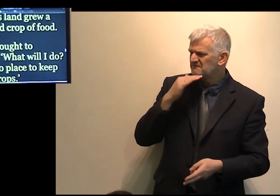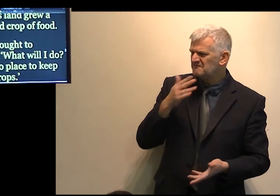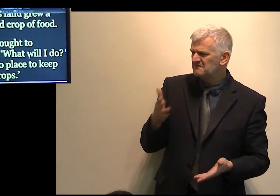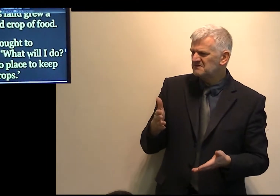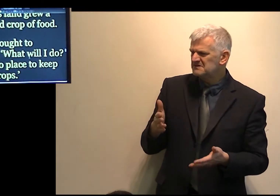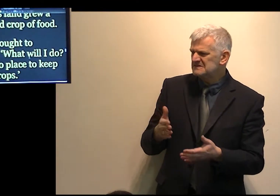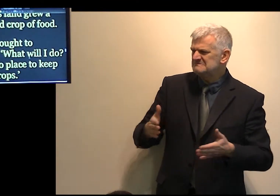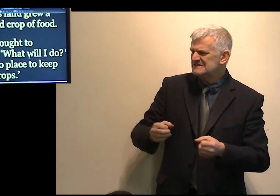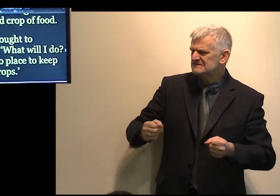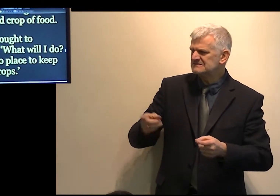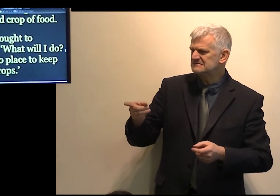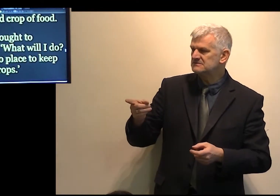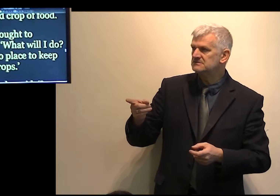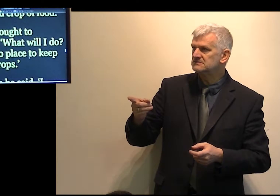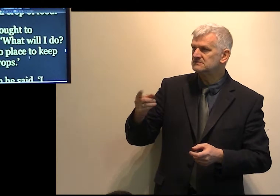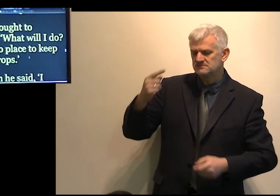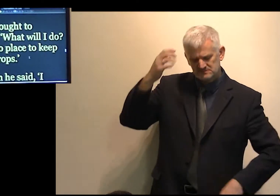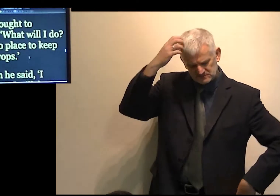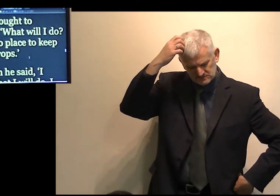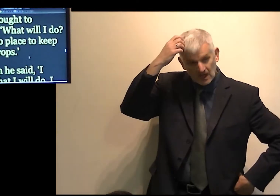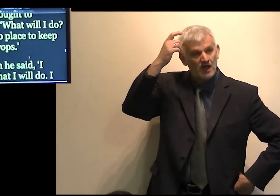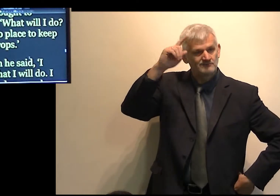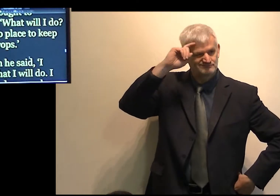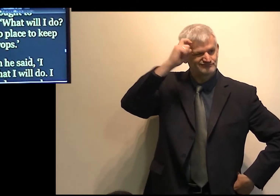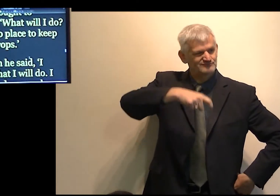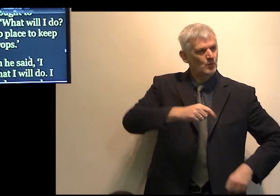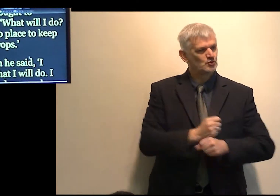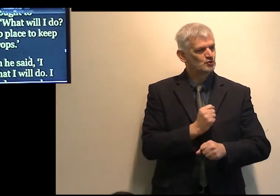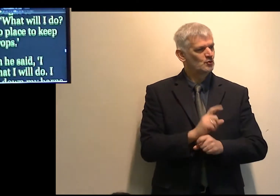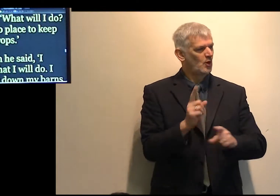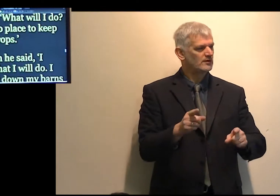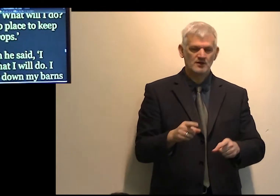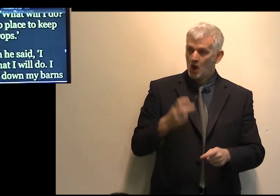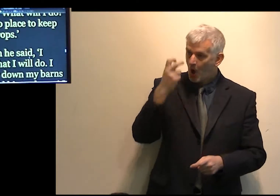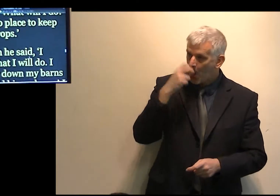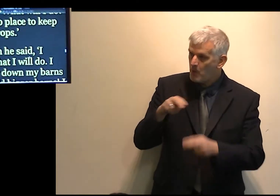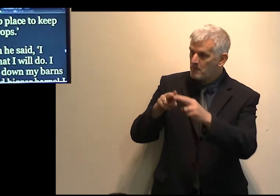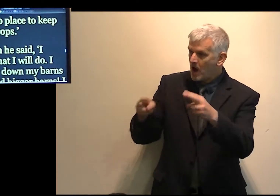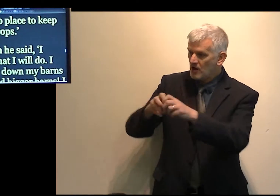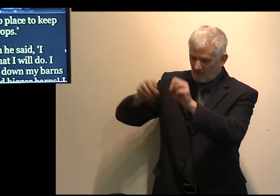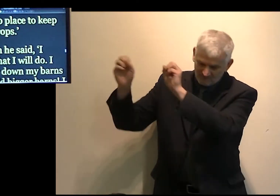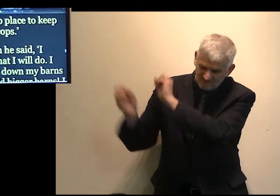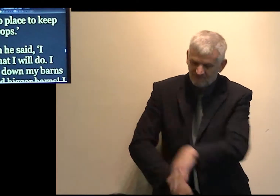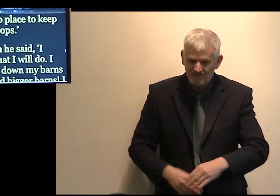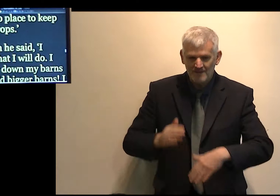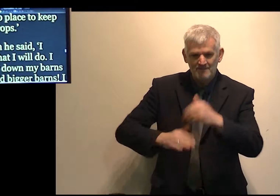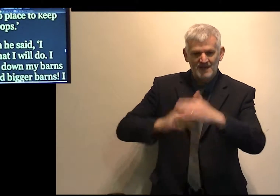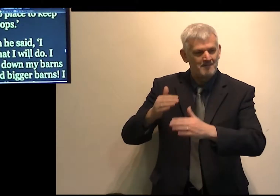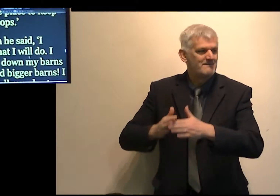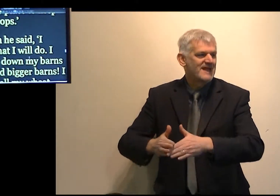And he said, This will I do. I will pull down my barns and build greater, and